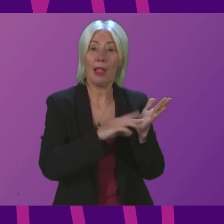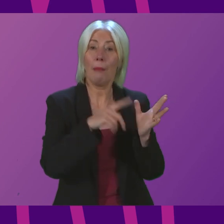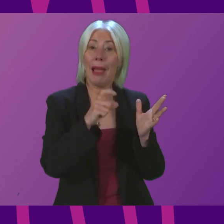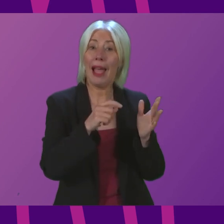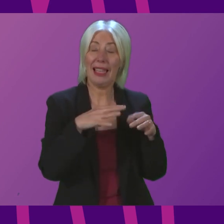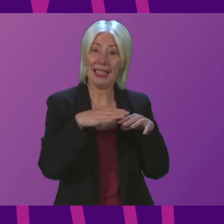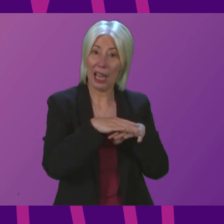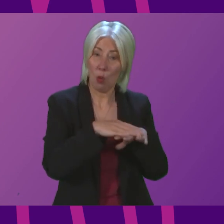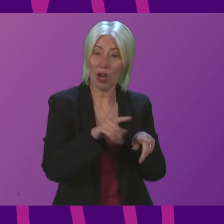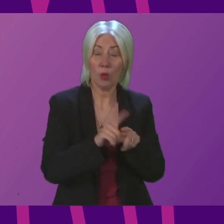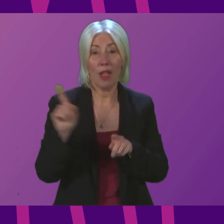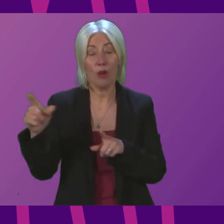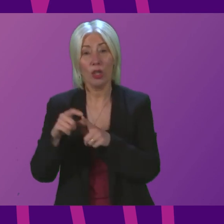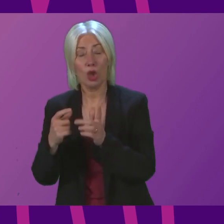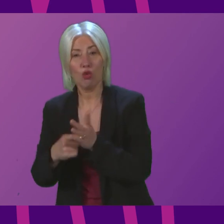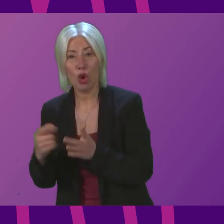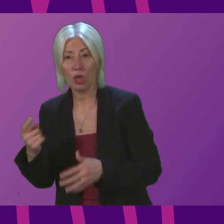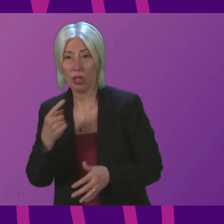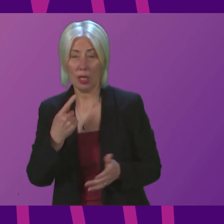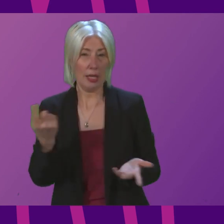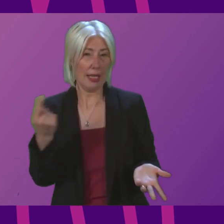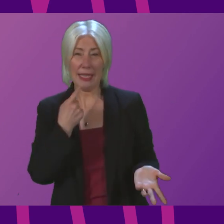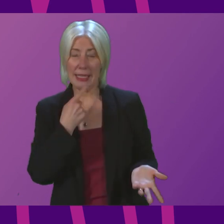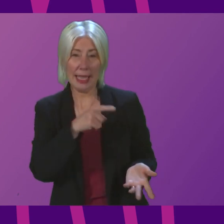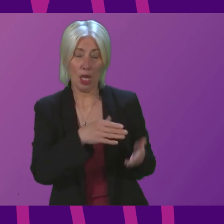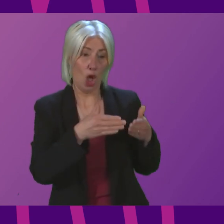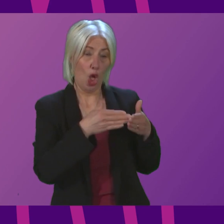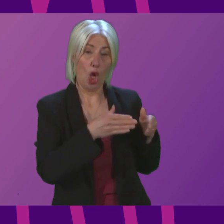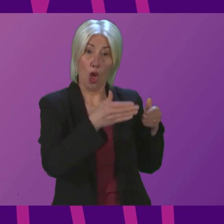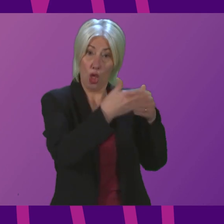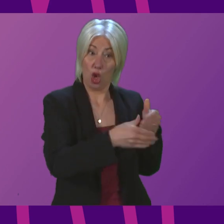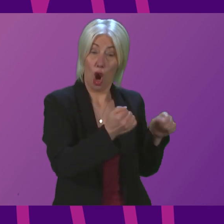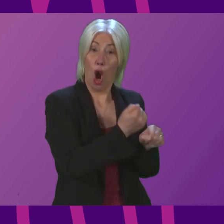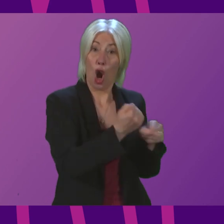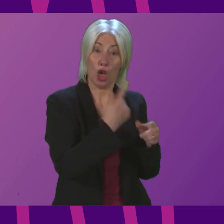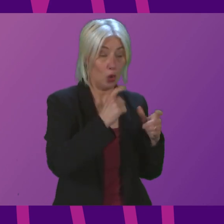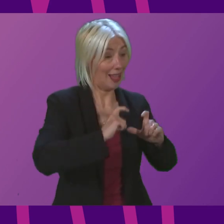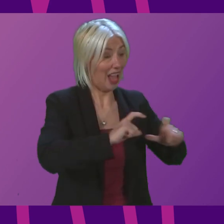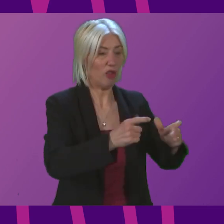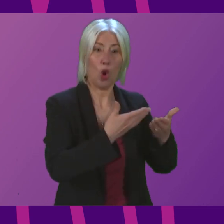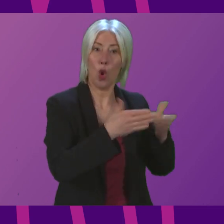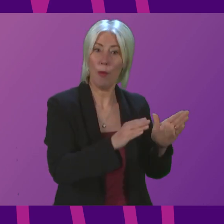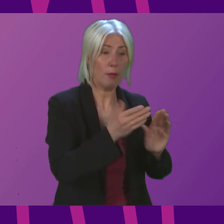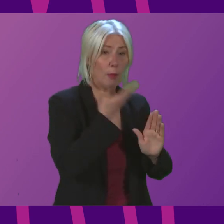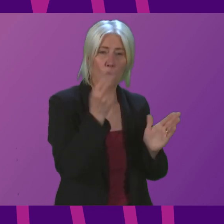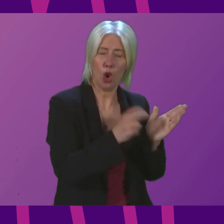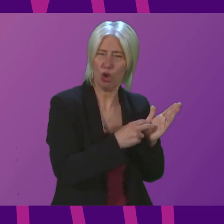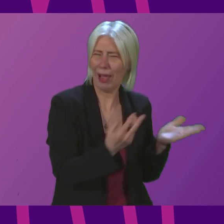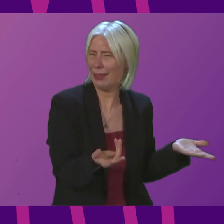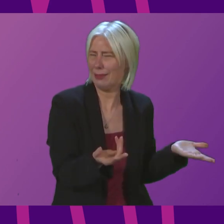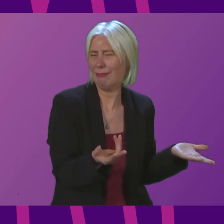for Mr Ross to say that somehow the yard could stay open without any contracts is just to deny